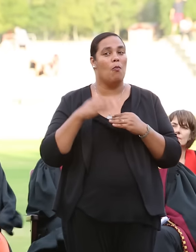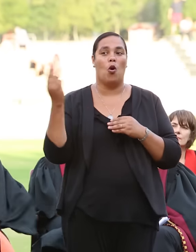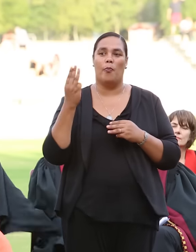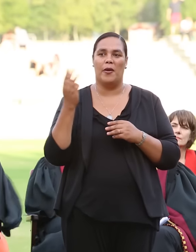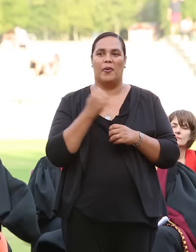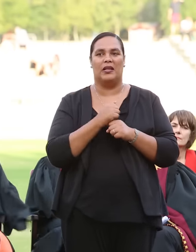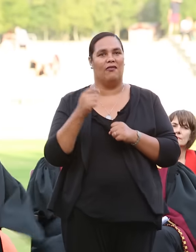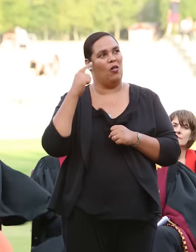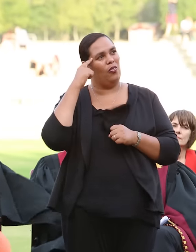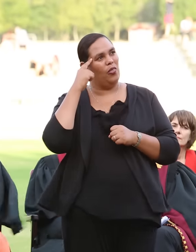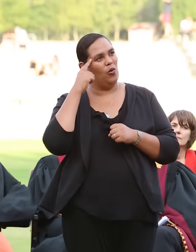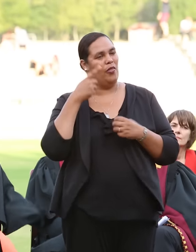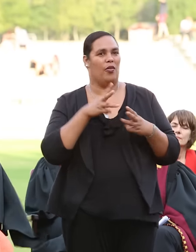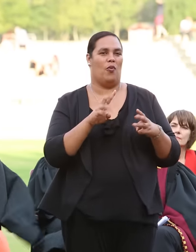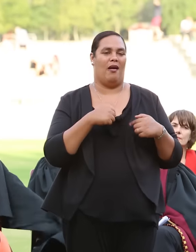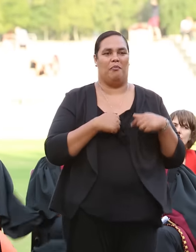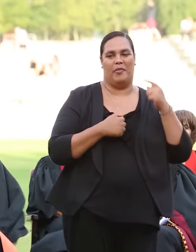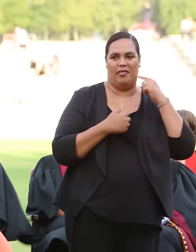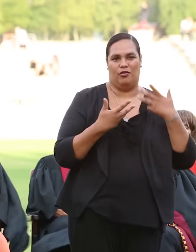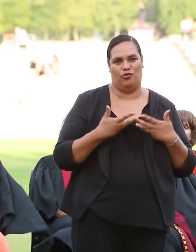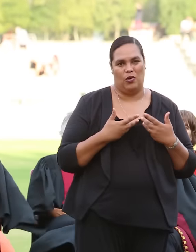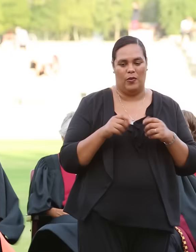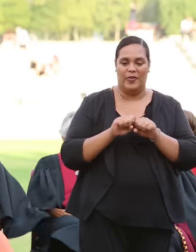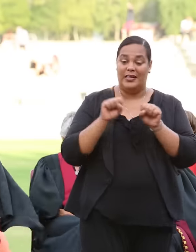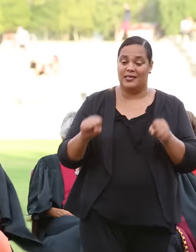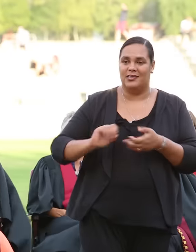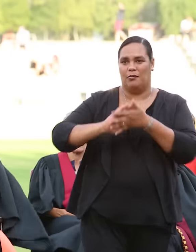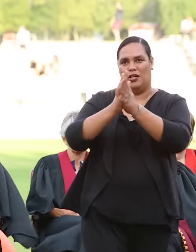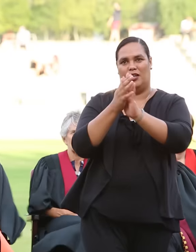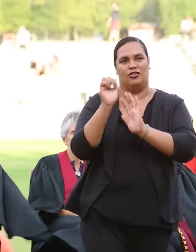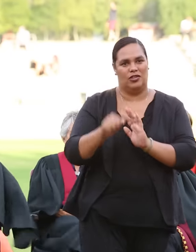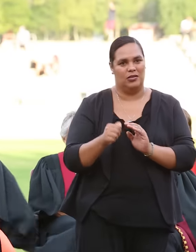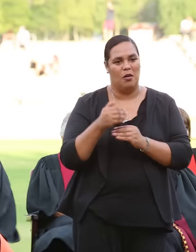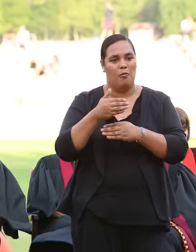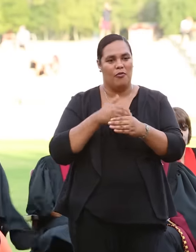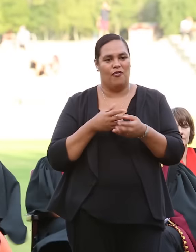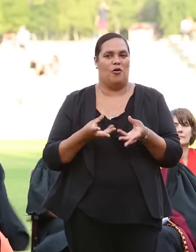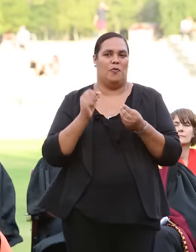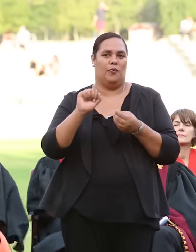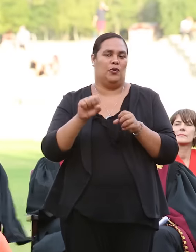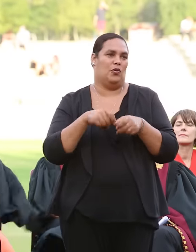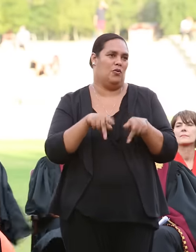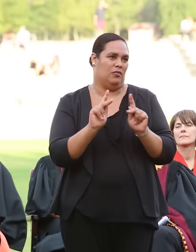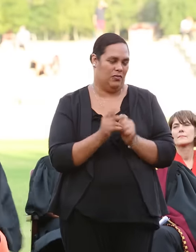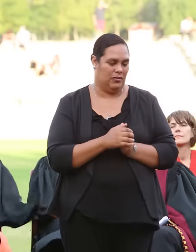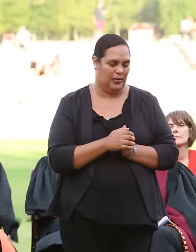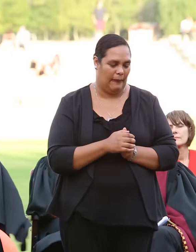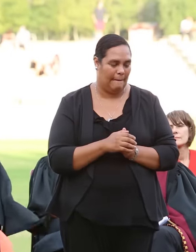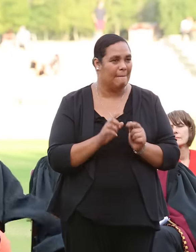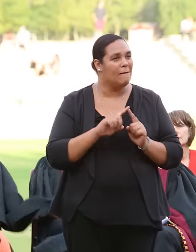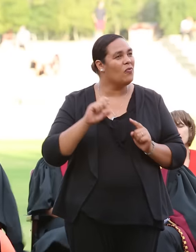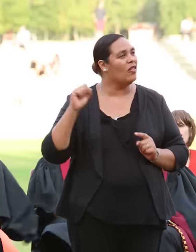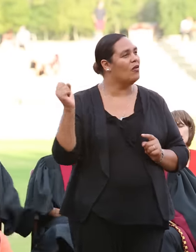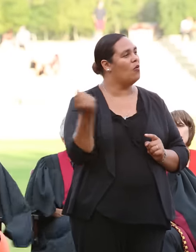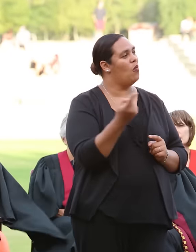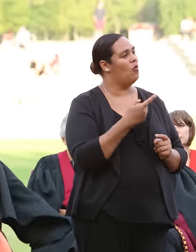fortune on their side the way that I did. The system crushes them before they get their chance. And as all of us